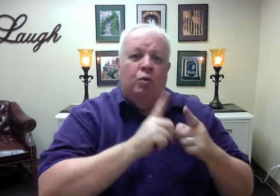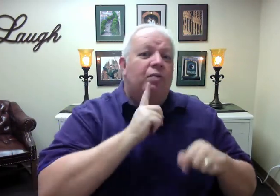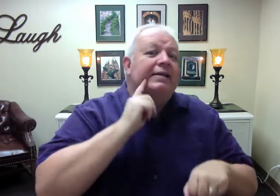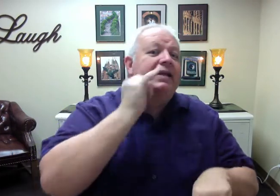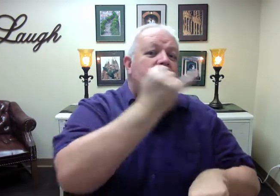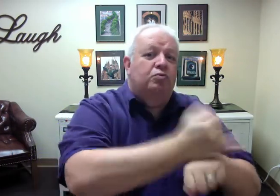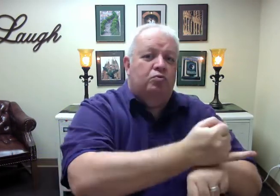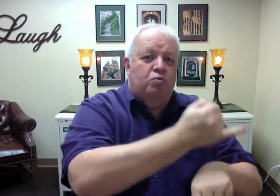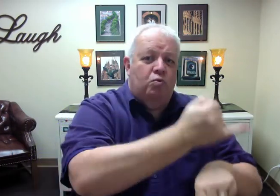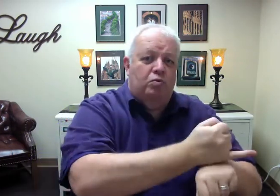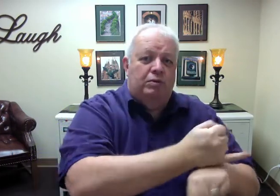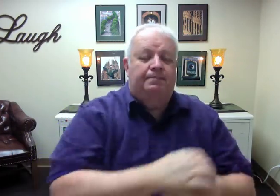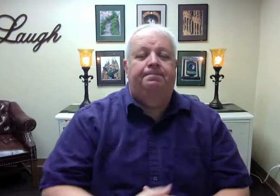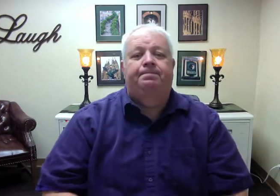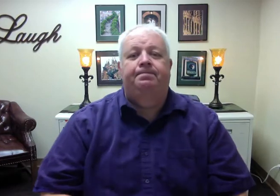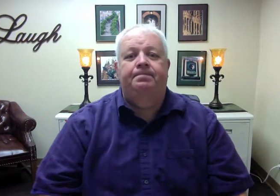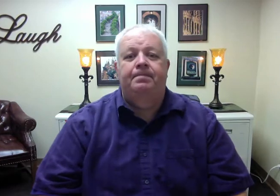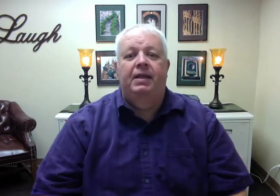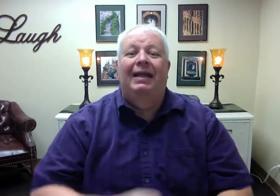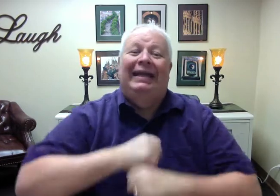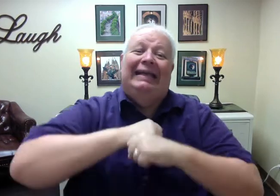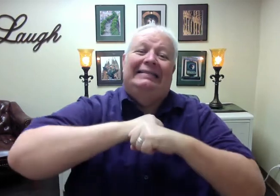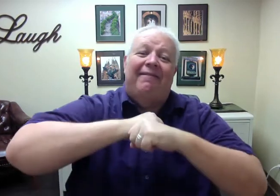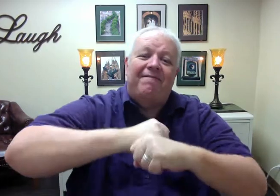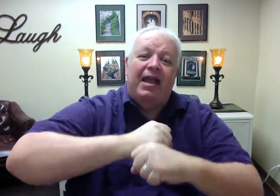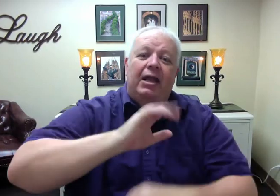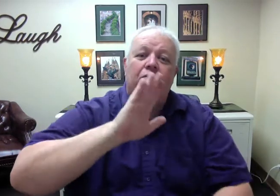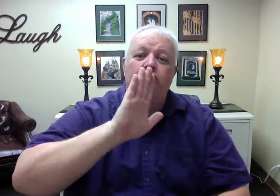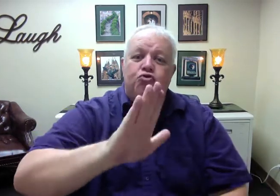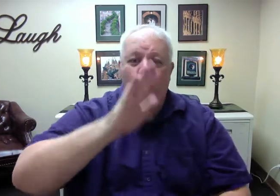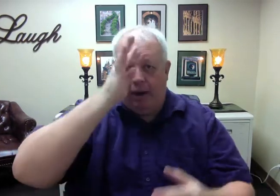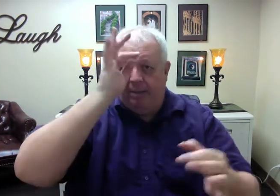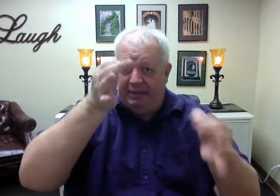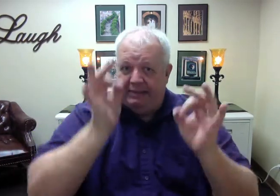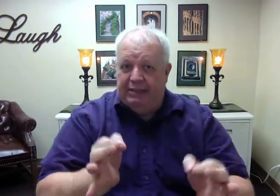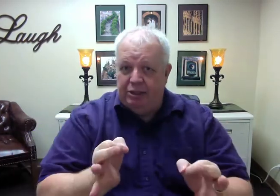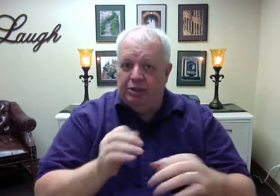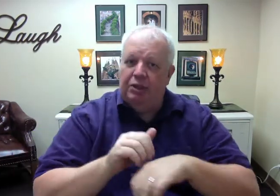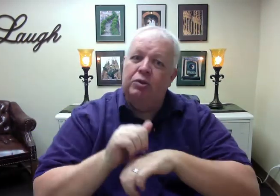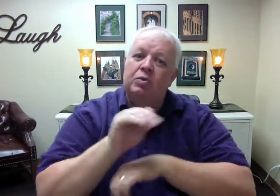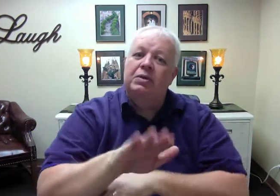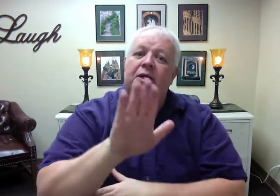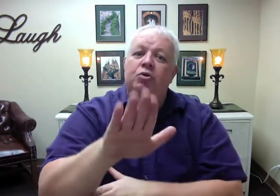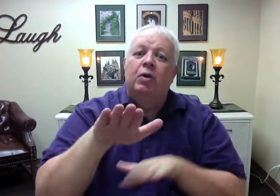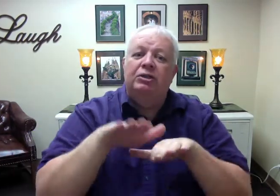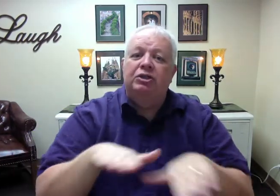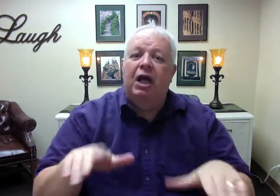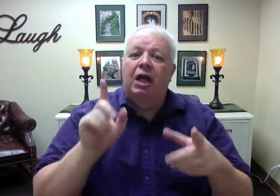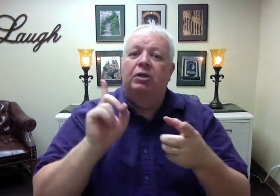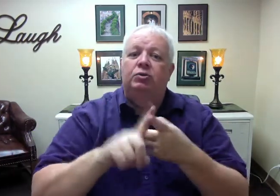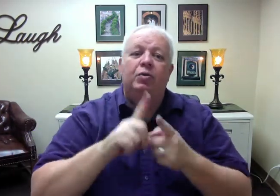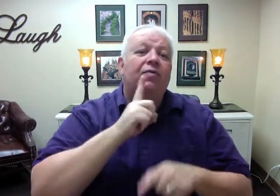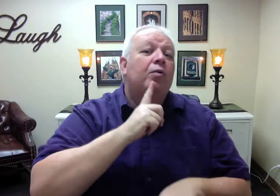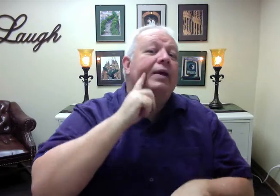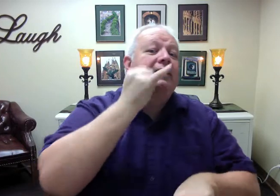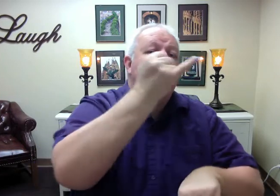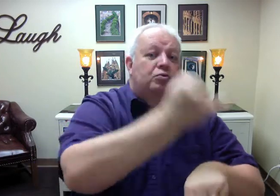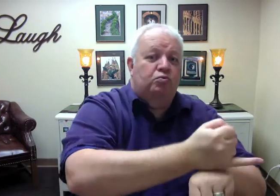schools. Defend your position to send your child to the residential school for the